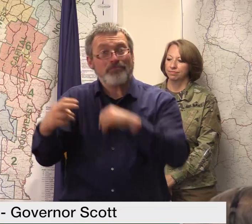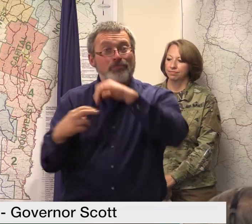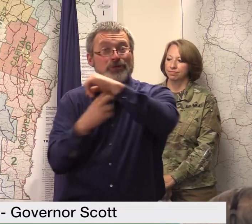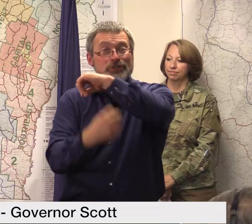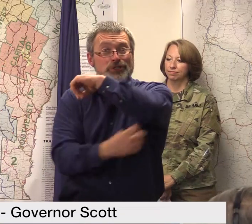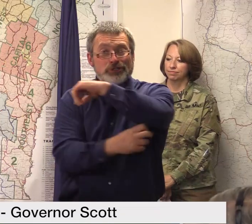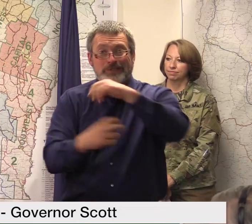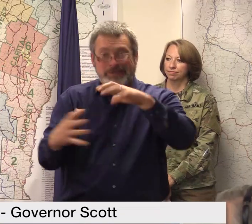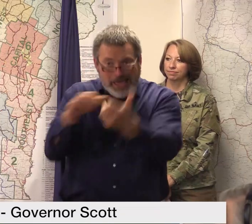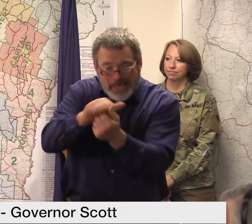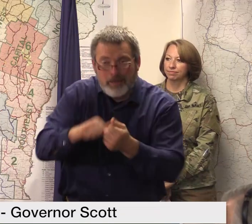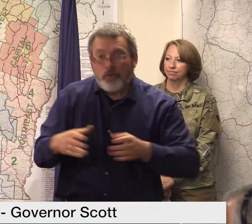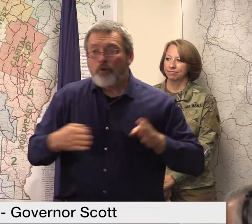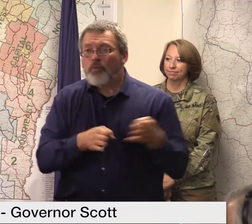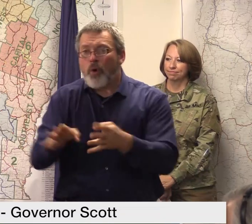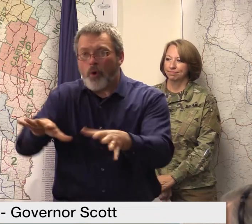facilities